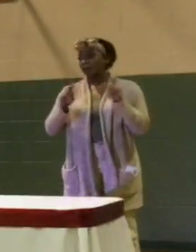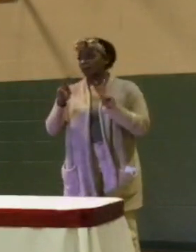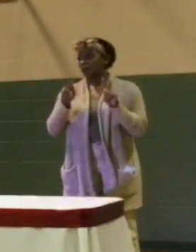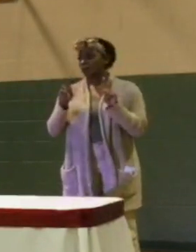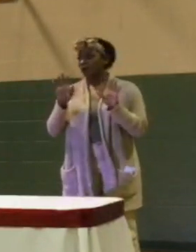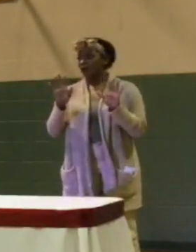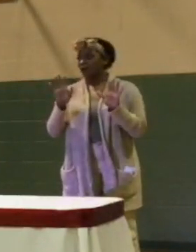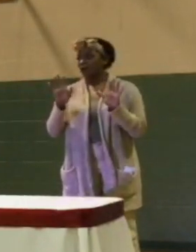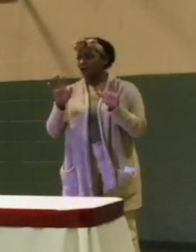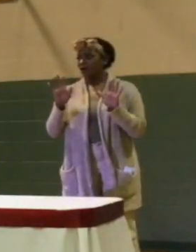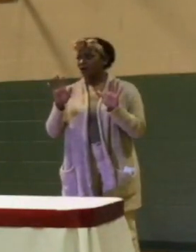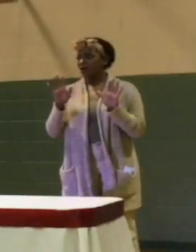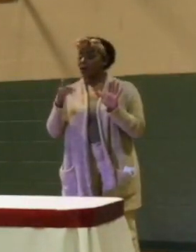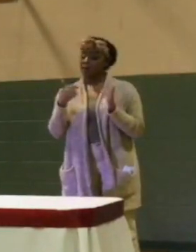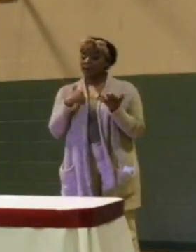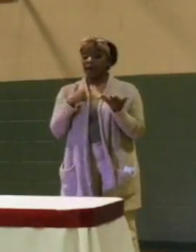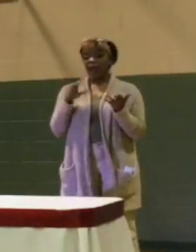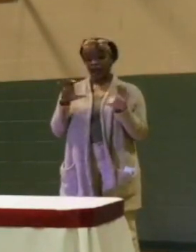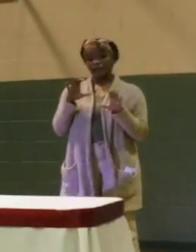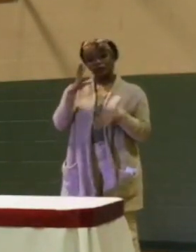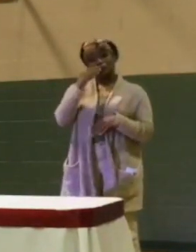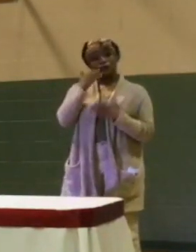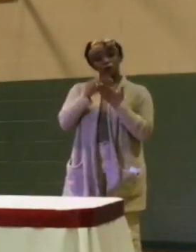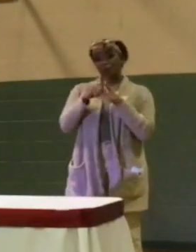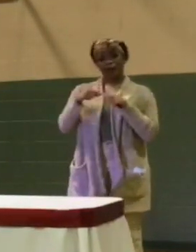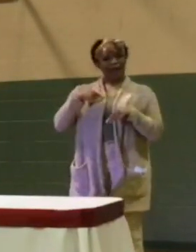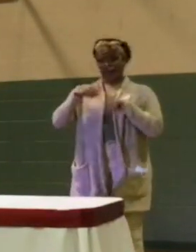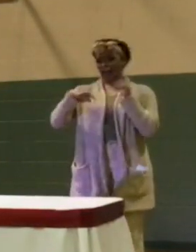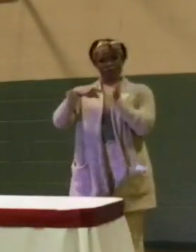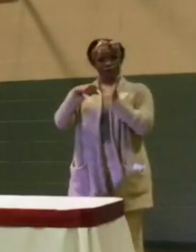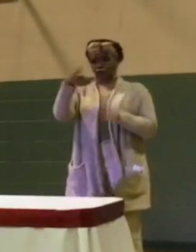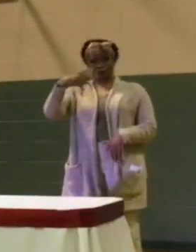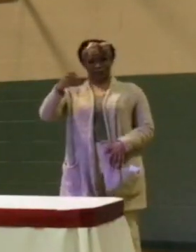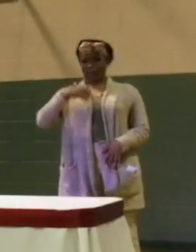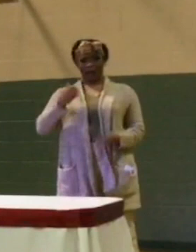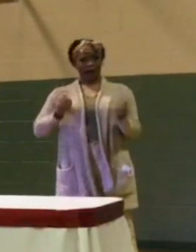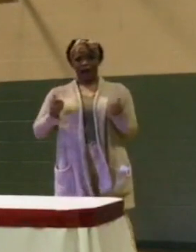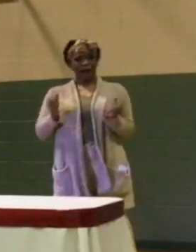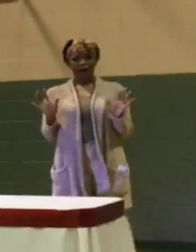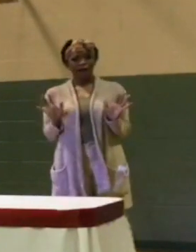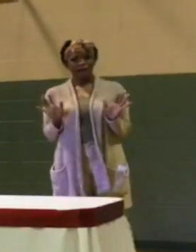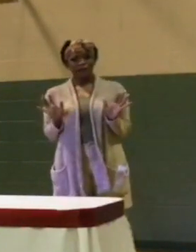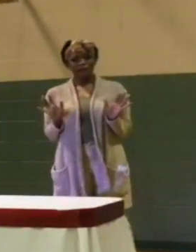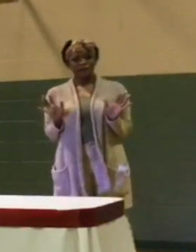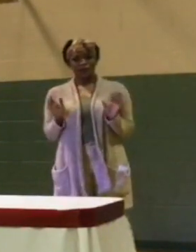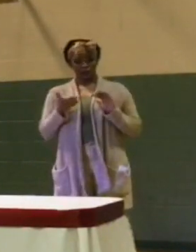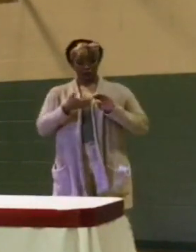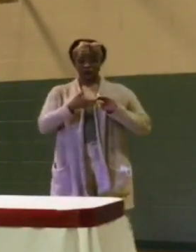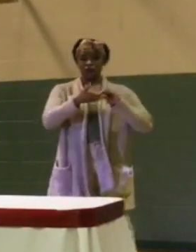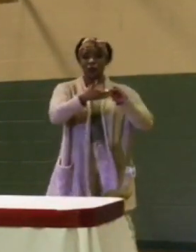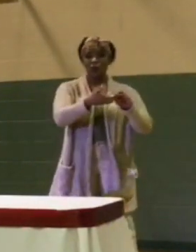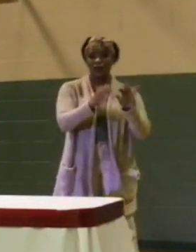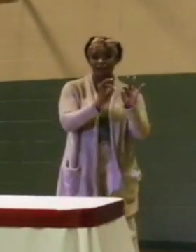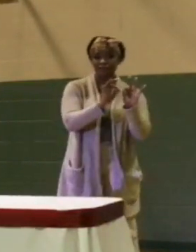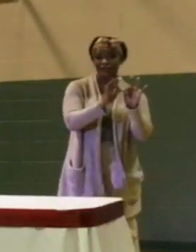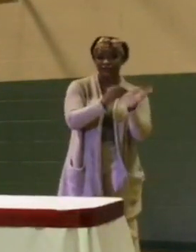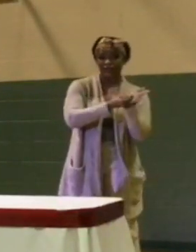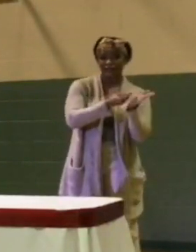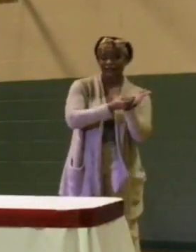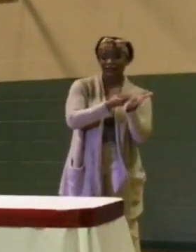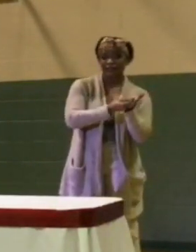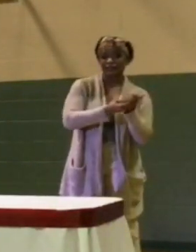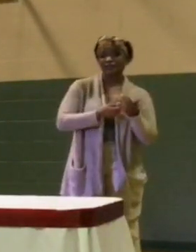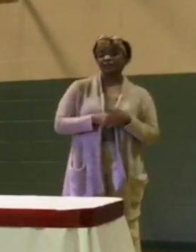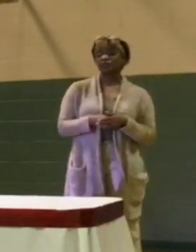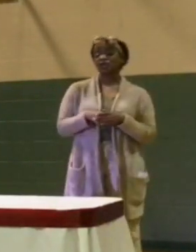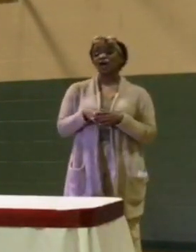I do pretty good, I can't afford for you to take my car though. The towing fees, if you have, but the